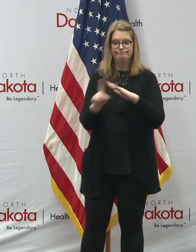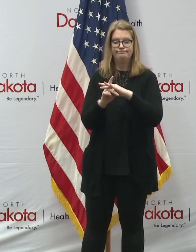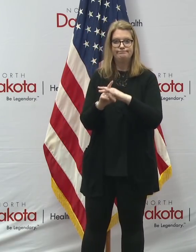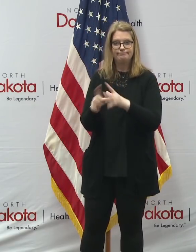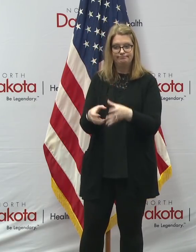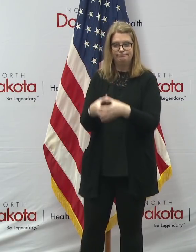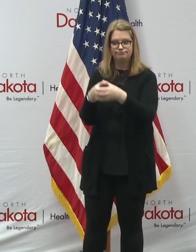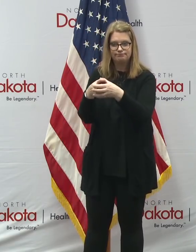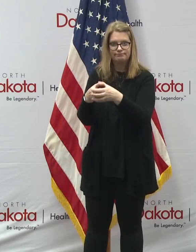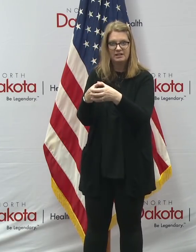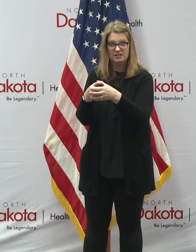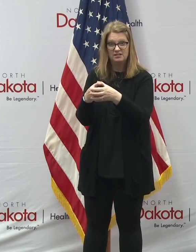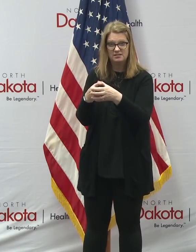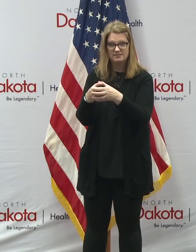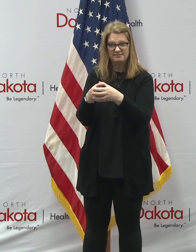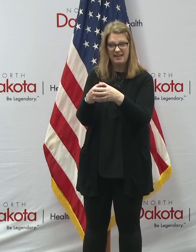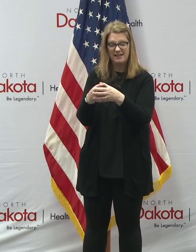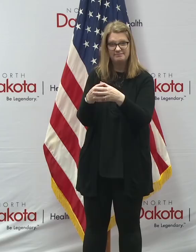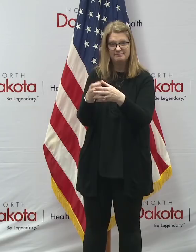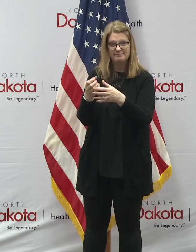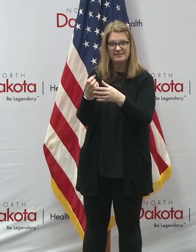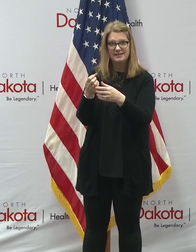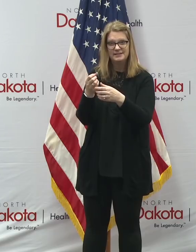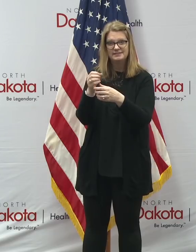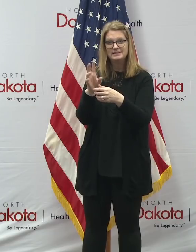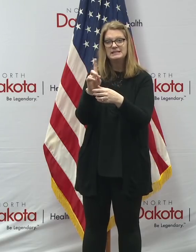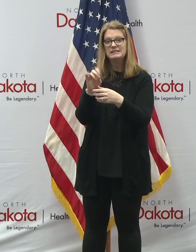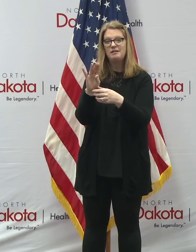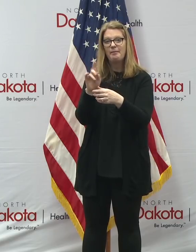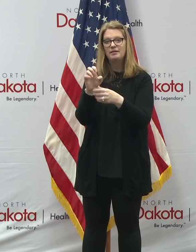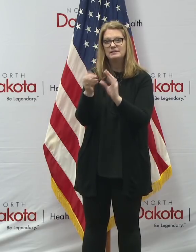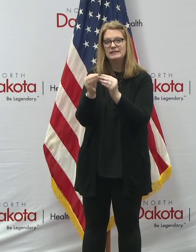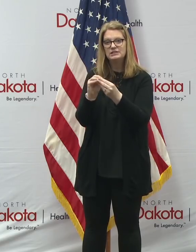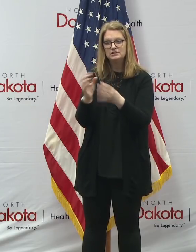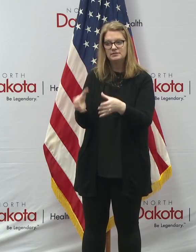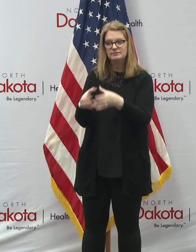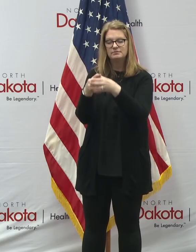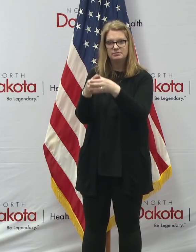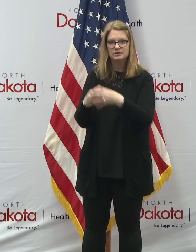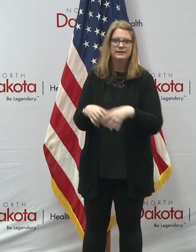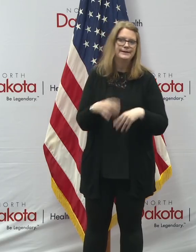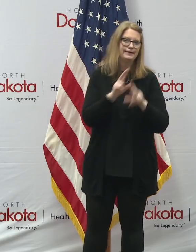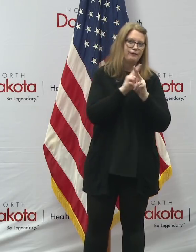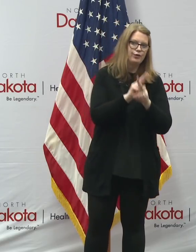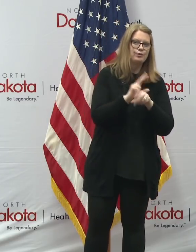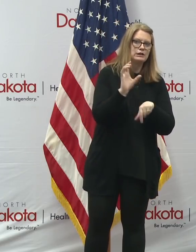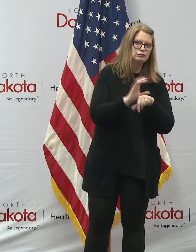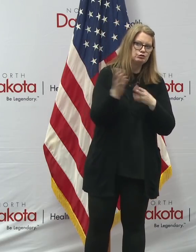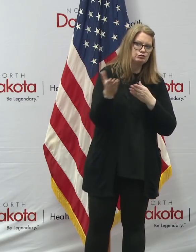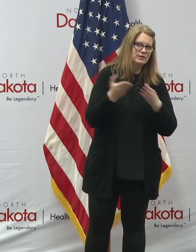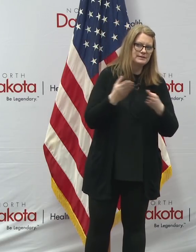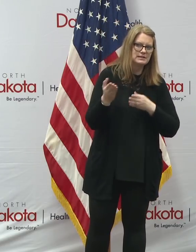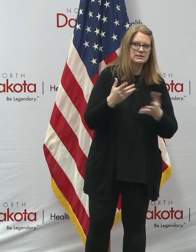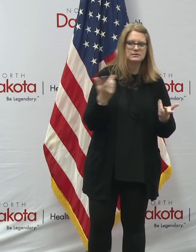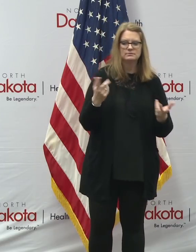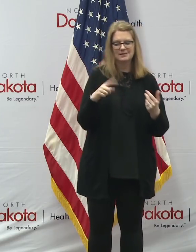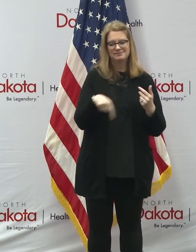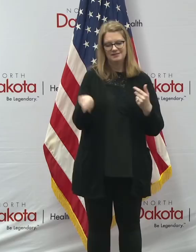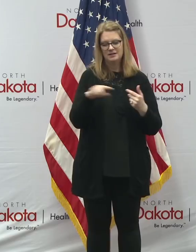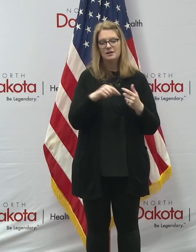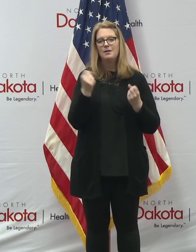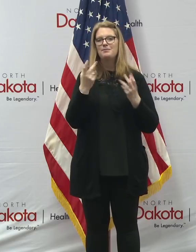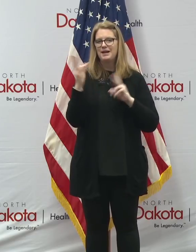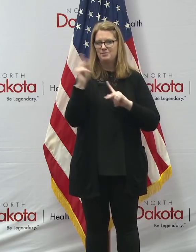that have all been traced back to one congregation. We know that from other states, whether it's funerals or church services, this is a place where you've got vulnerable